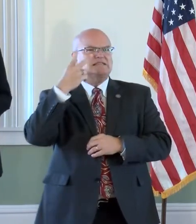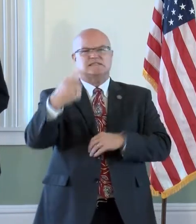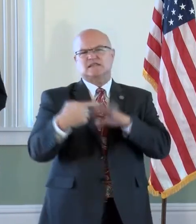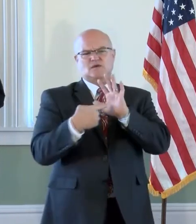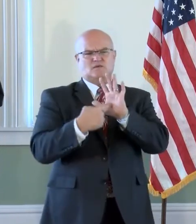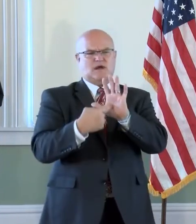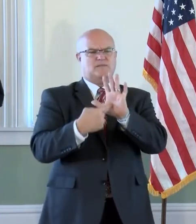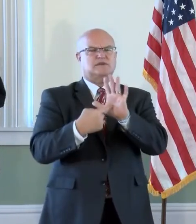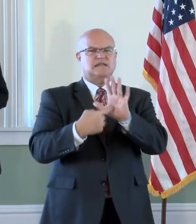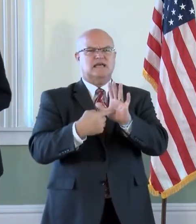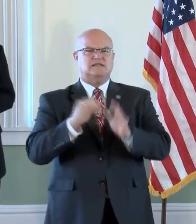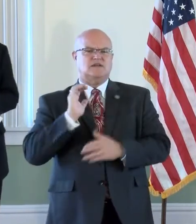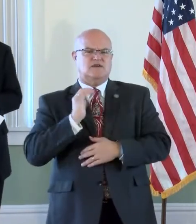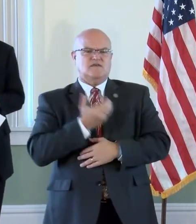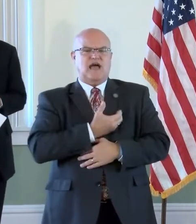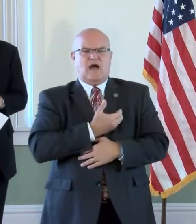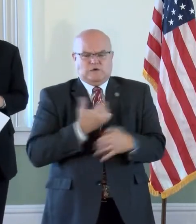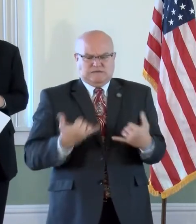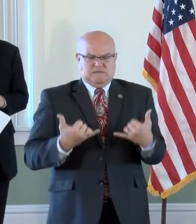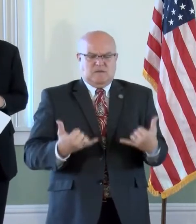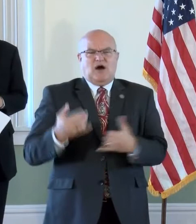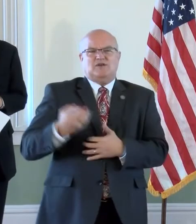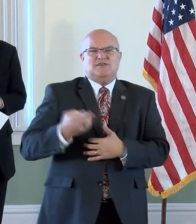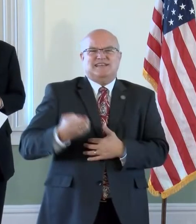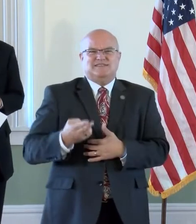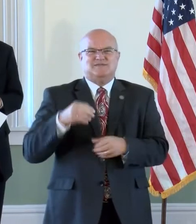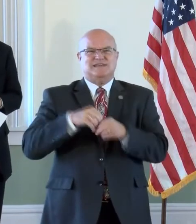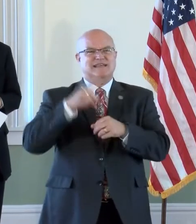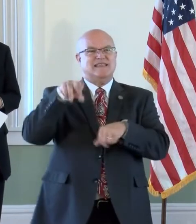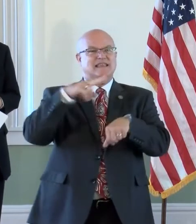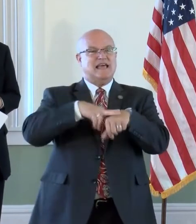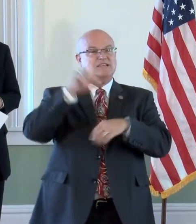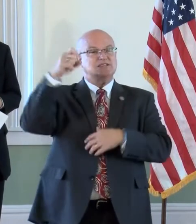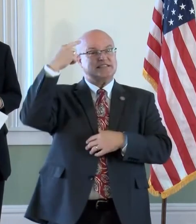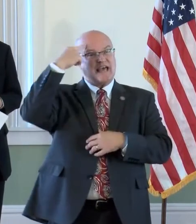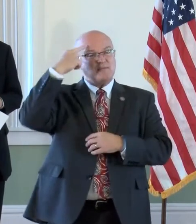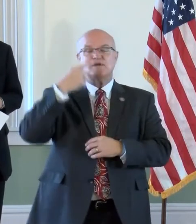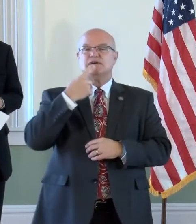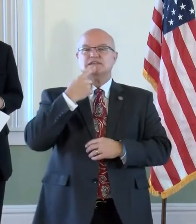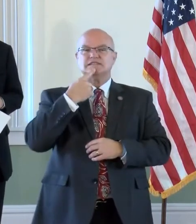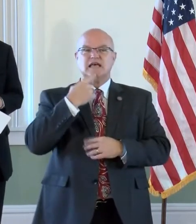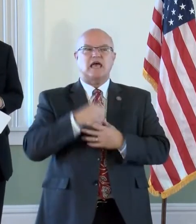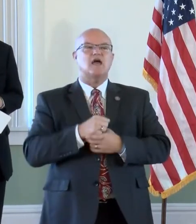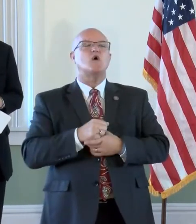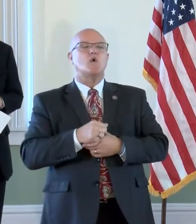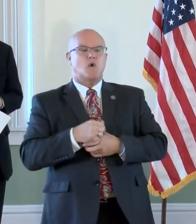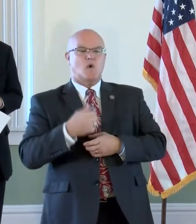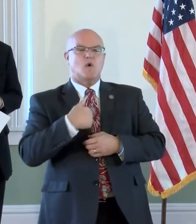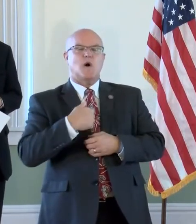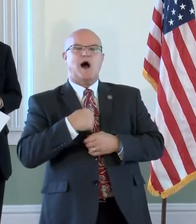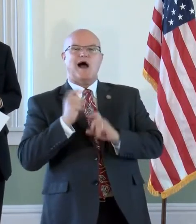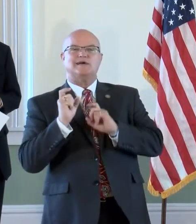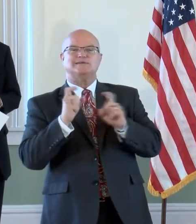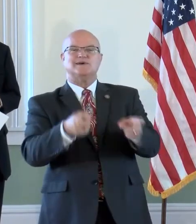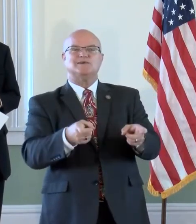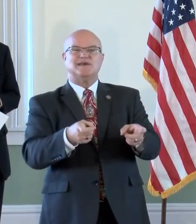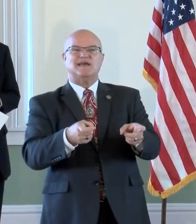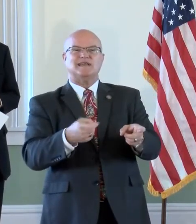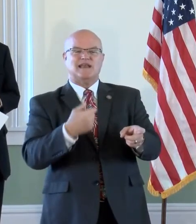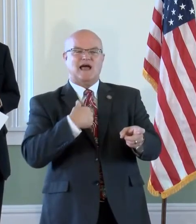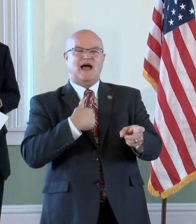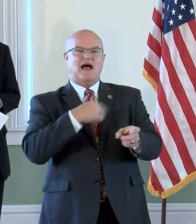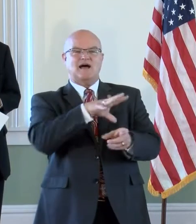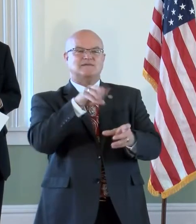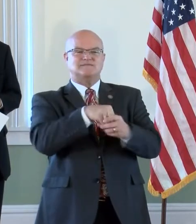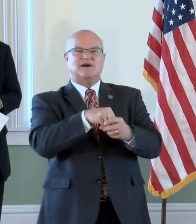representation of our modern history there at our nation's Capitol, to say, I donated that. I participated in